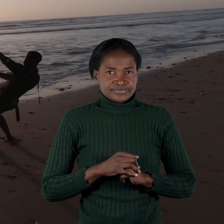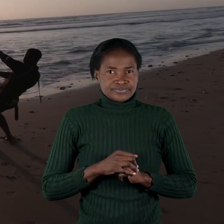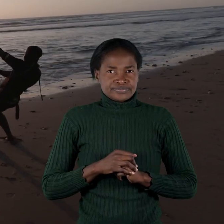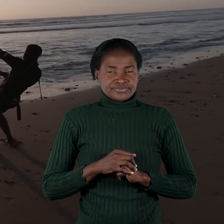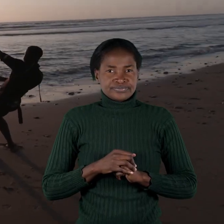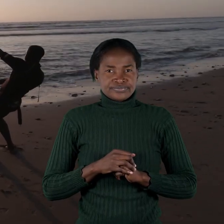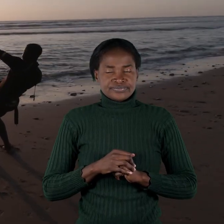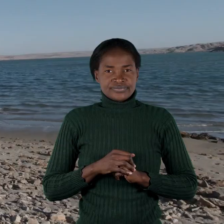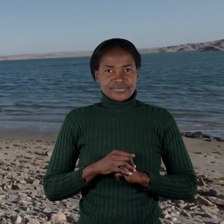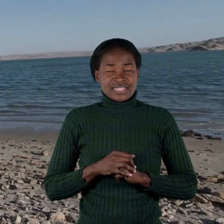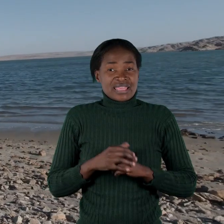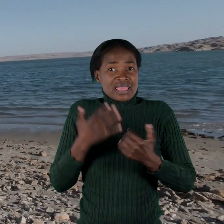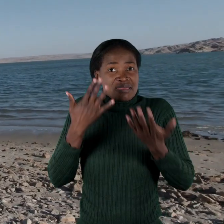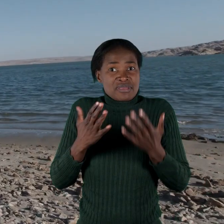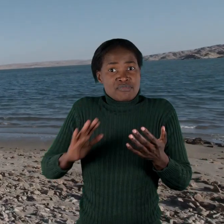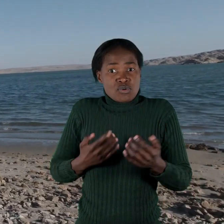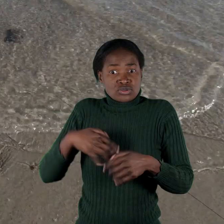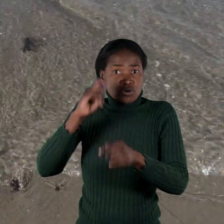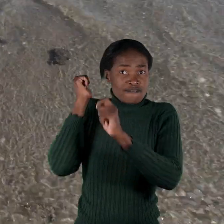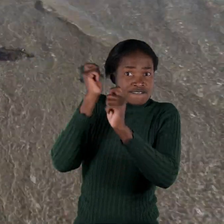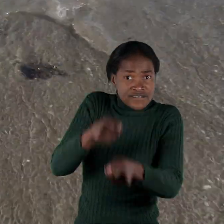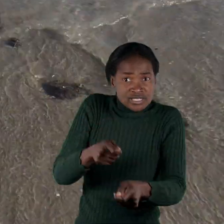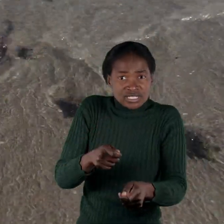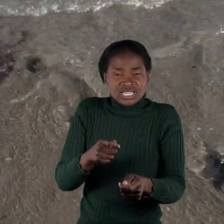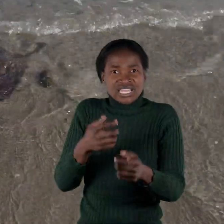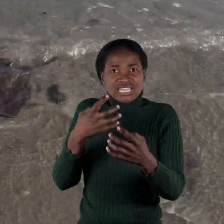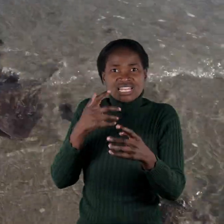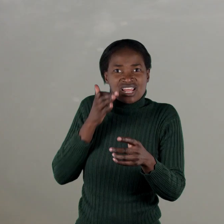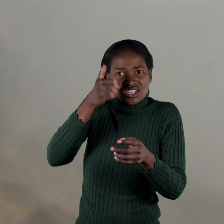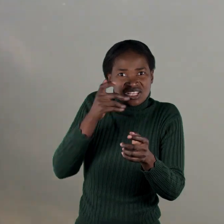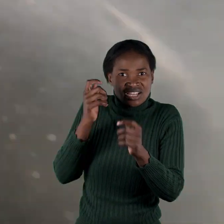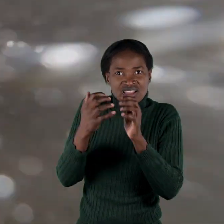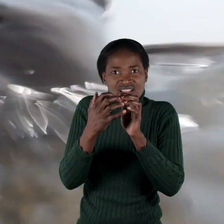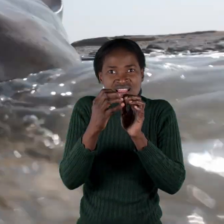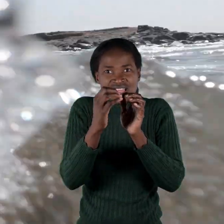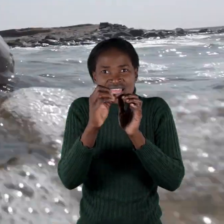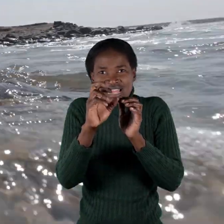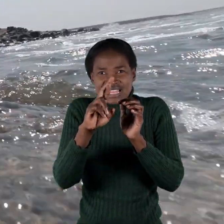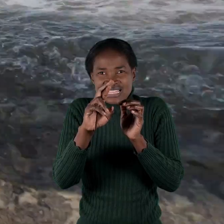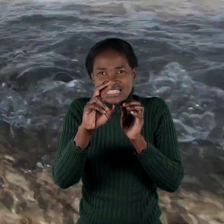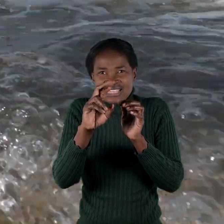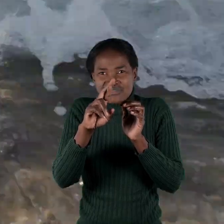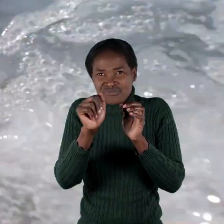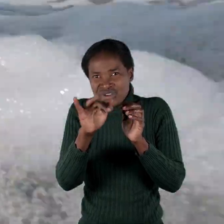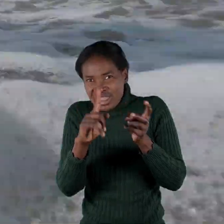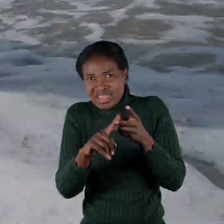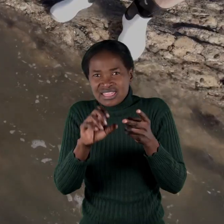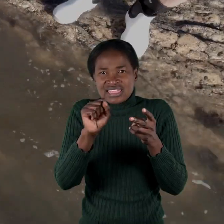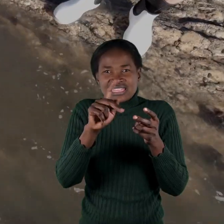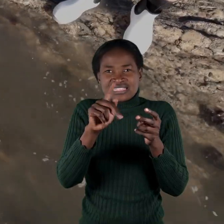If you like to go fishing and you catch a shark, skate, ray or chimera, be sure to handle it with care. Never